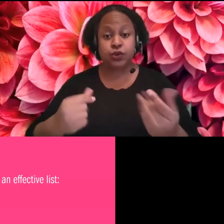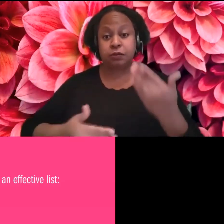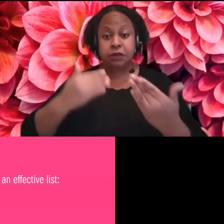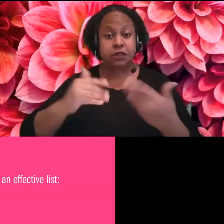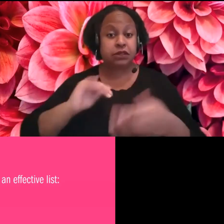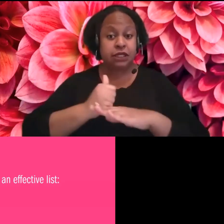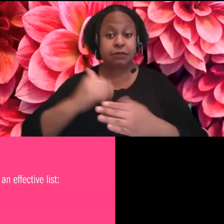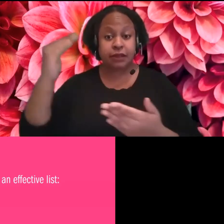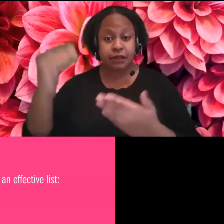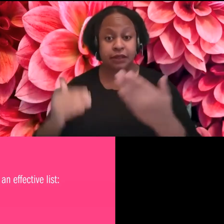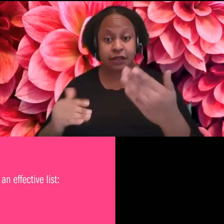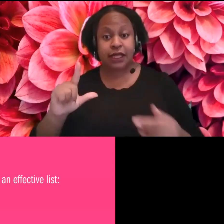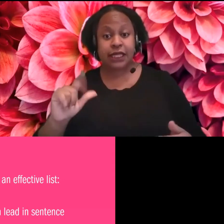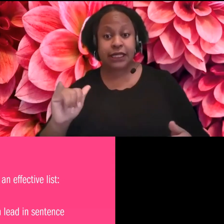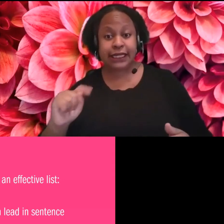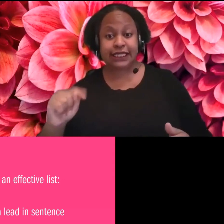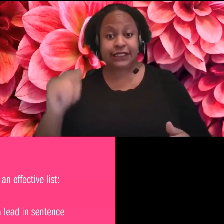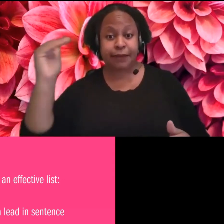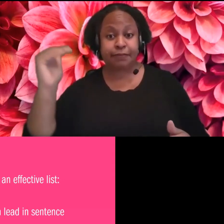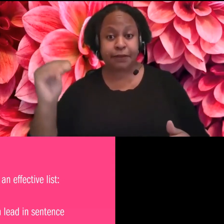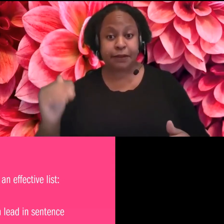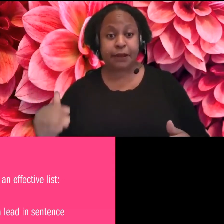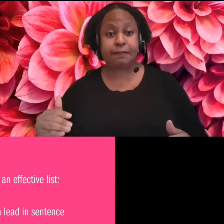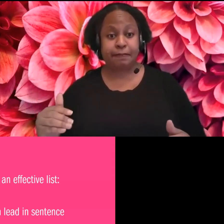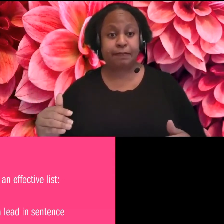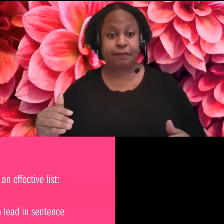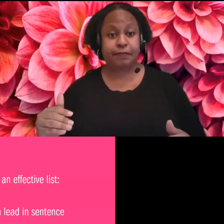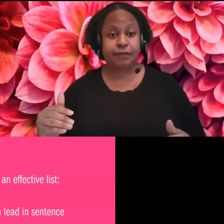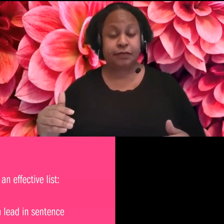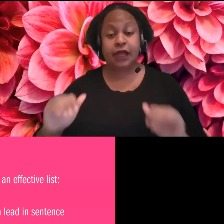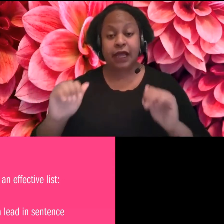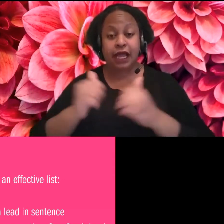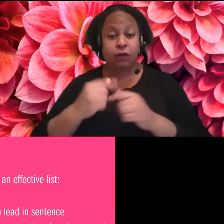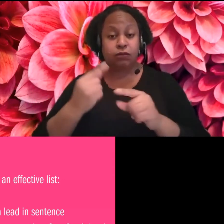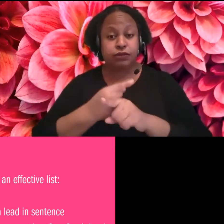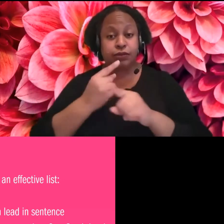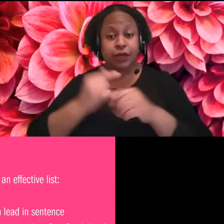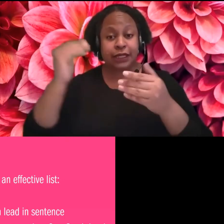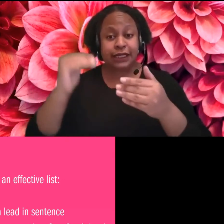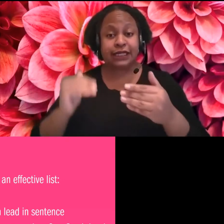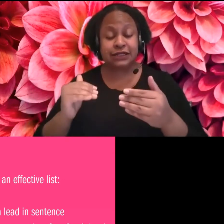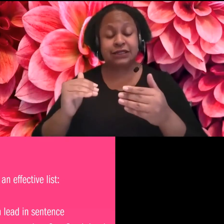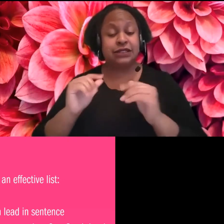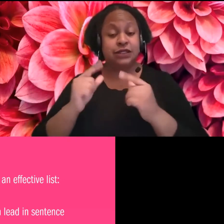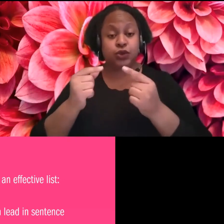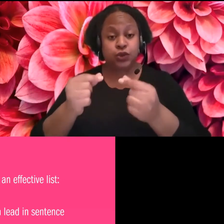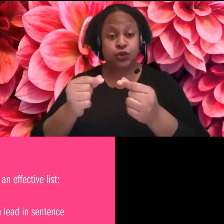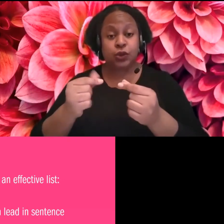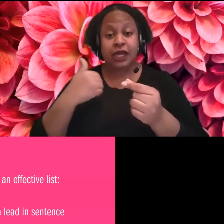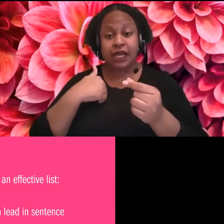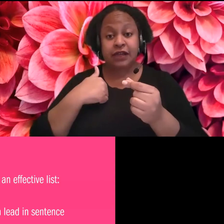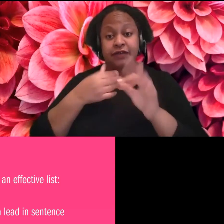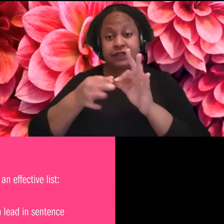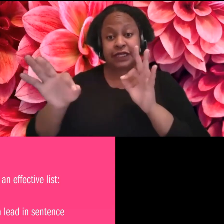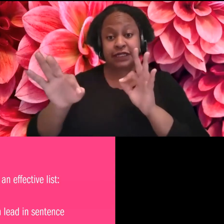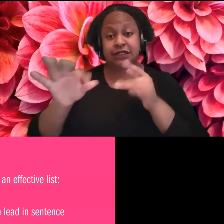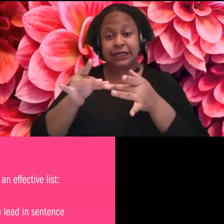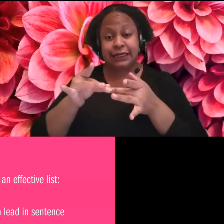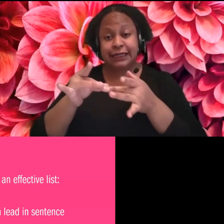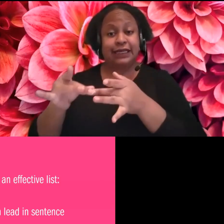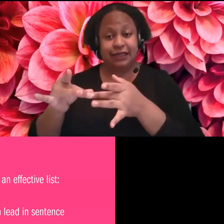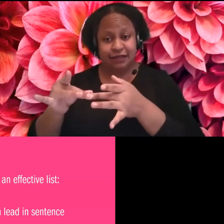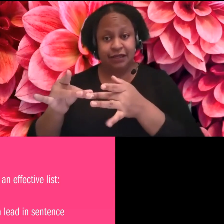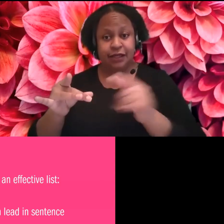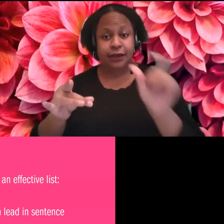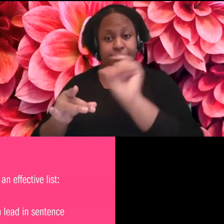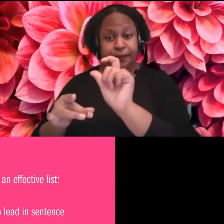to create an effective list, you want to use a lead-in sentence. Um, actually I'll stay there for a second. So